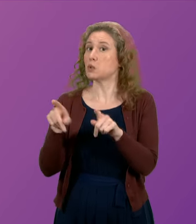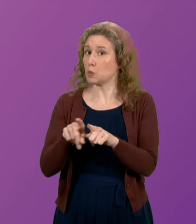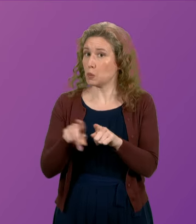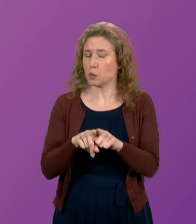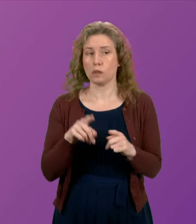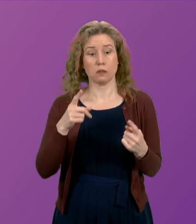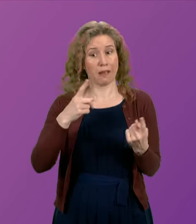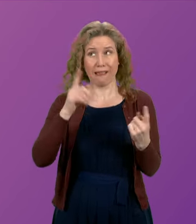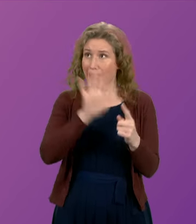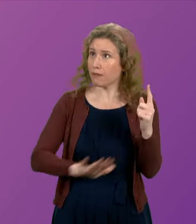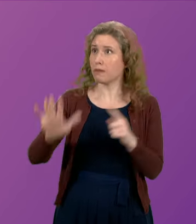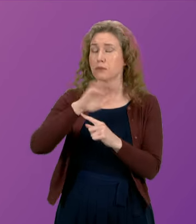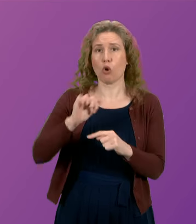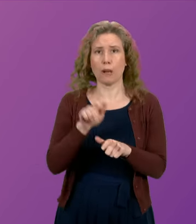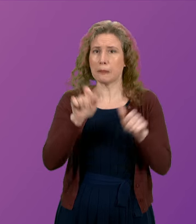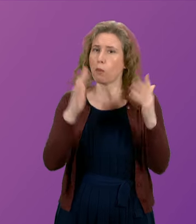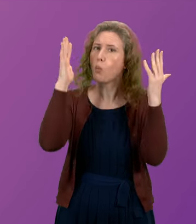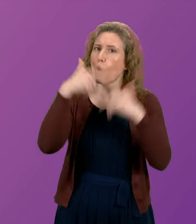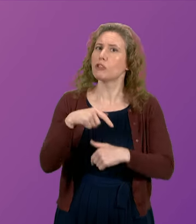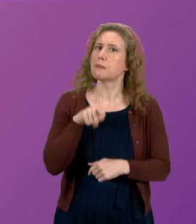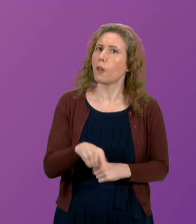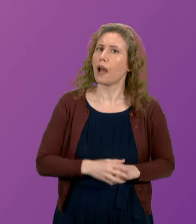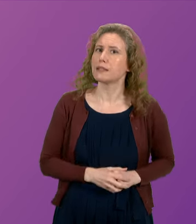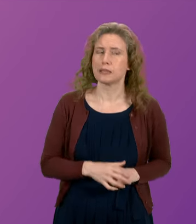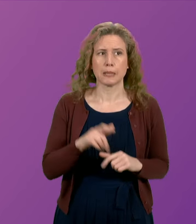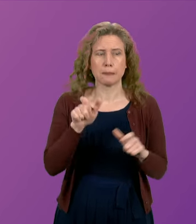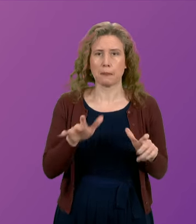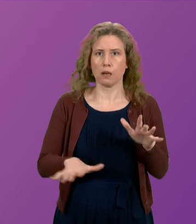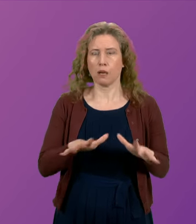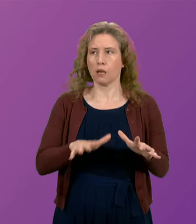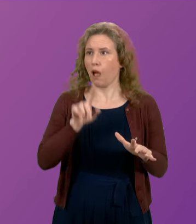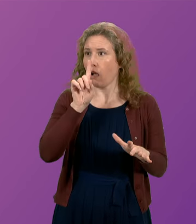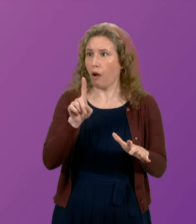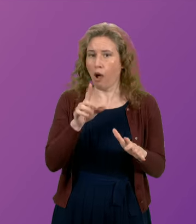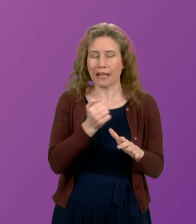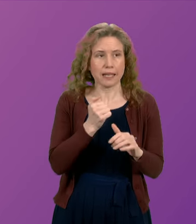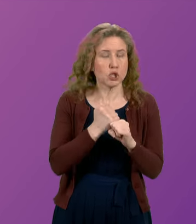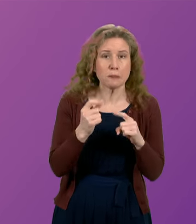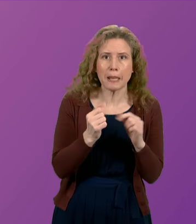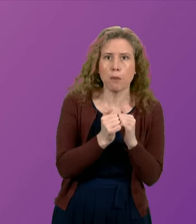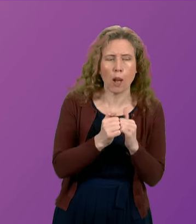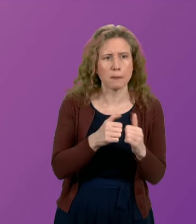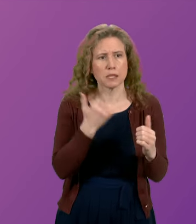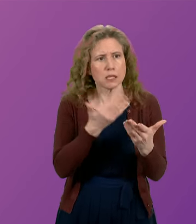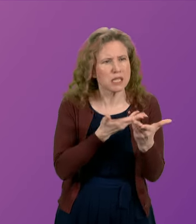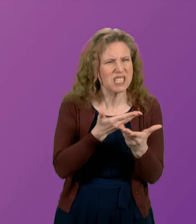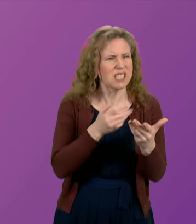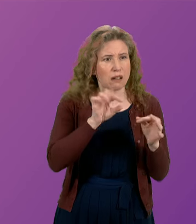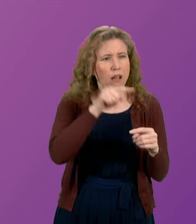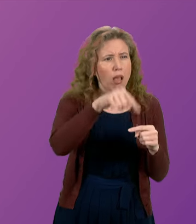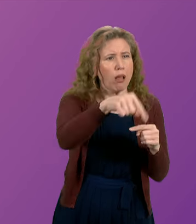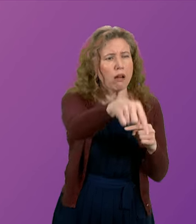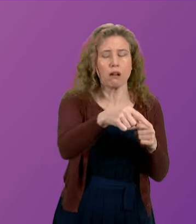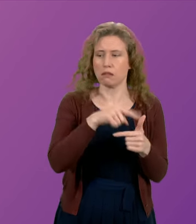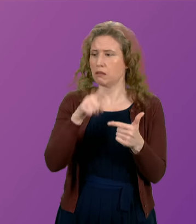of people up and down Scotland. People who can't get a GP or a dentist appointment. People waiting too long